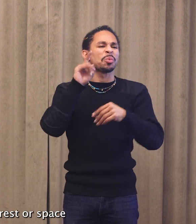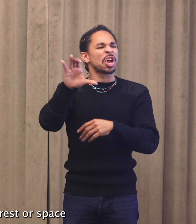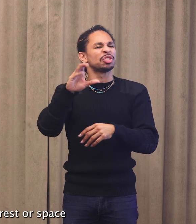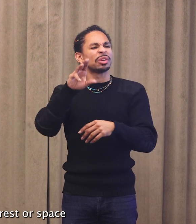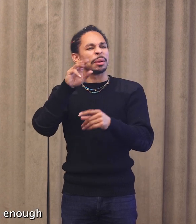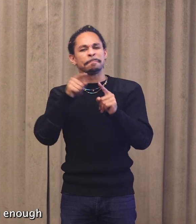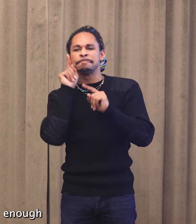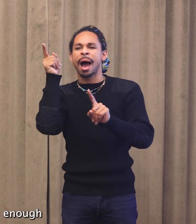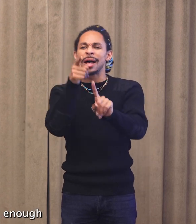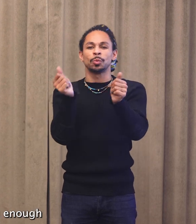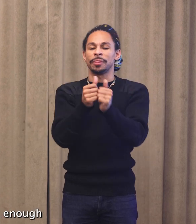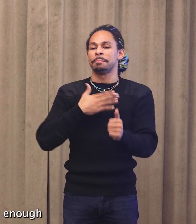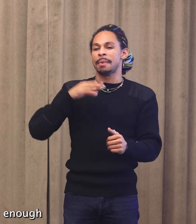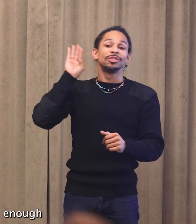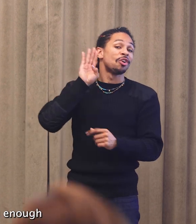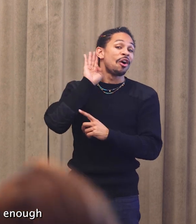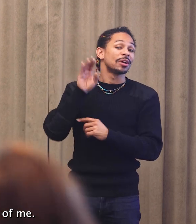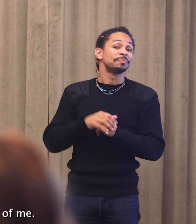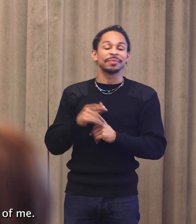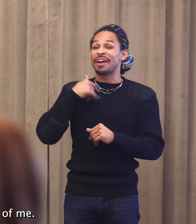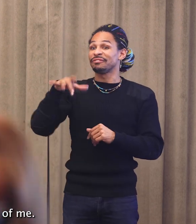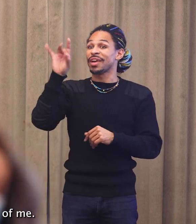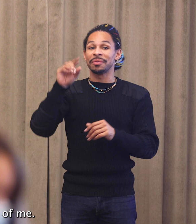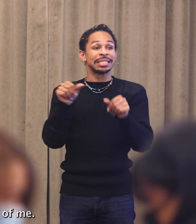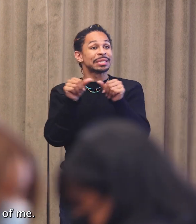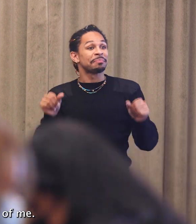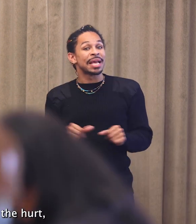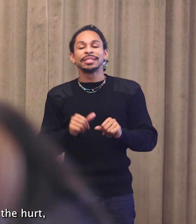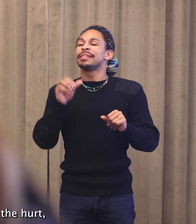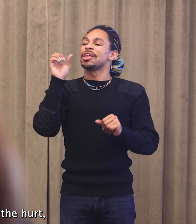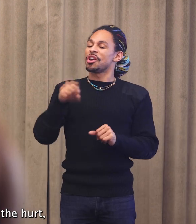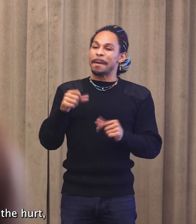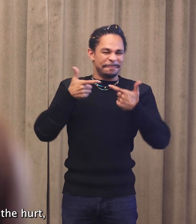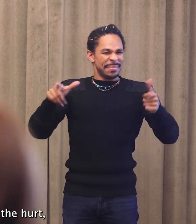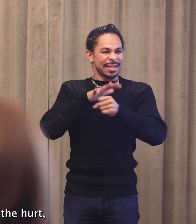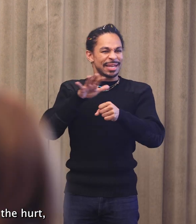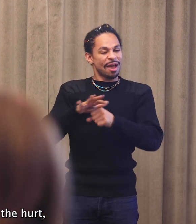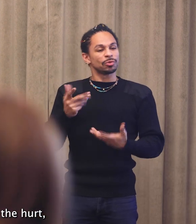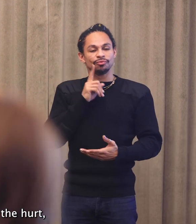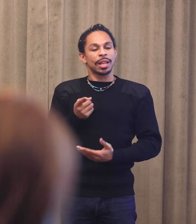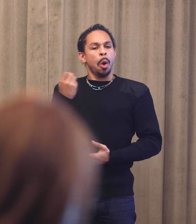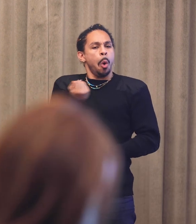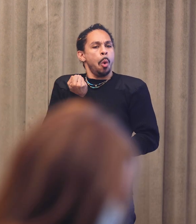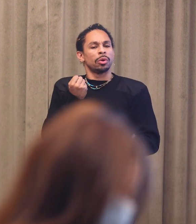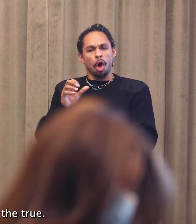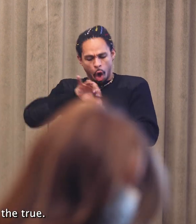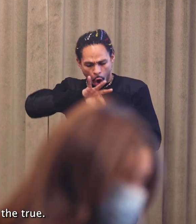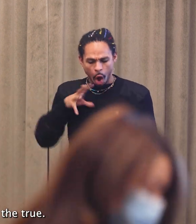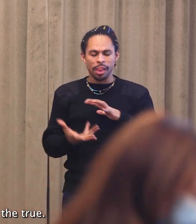forest a space that felt big enough to hold all of me, the hidden, the hurt,